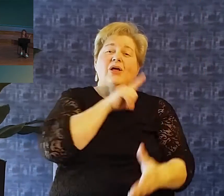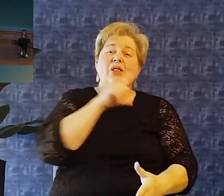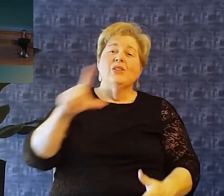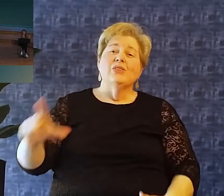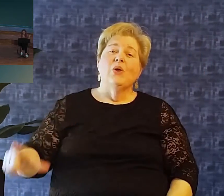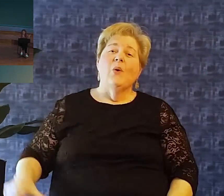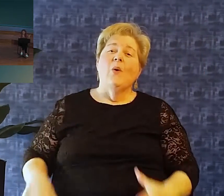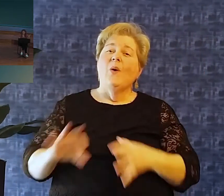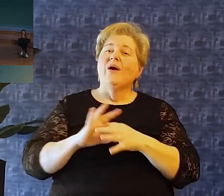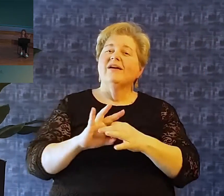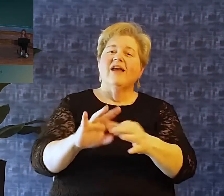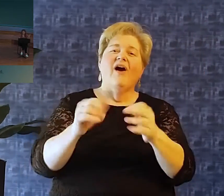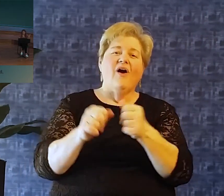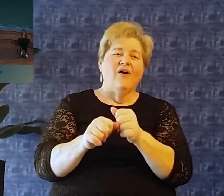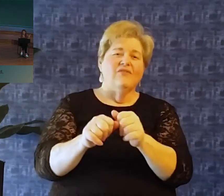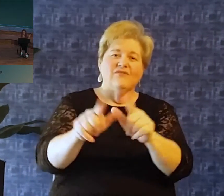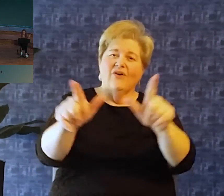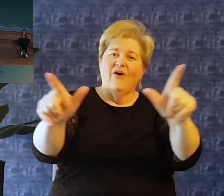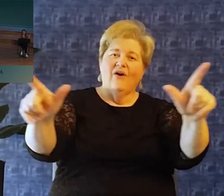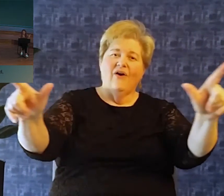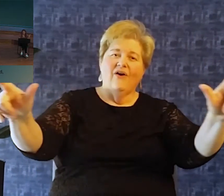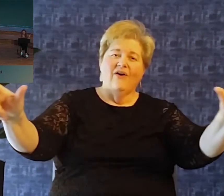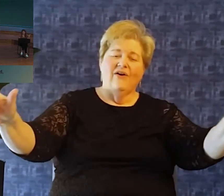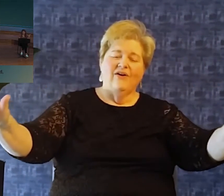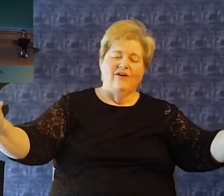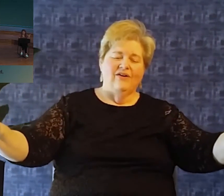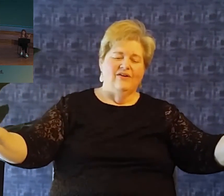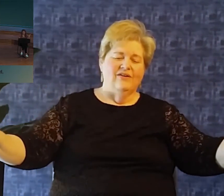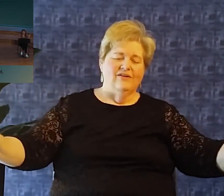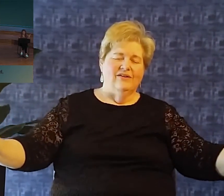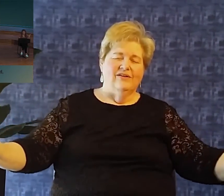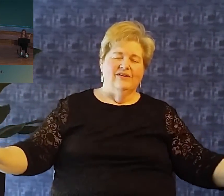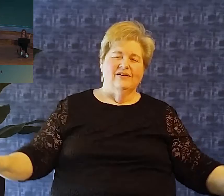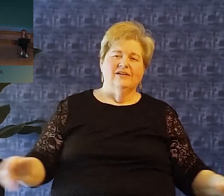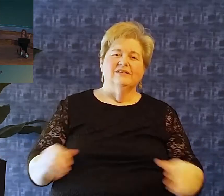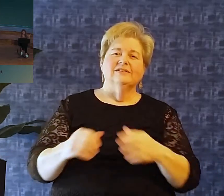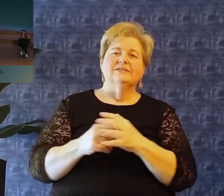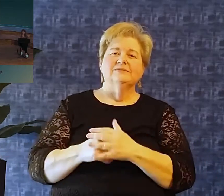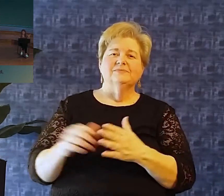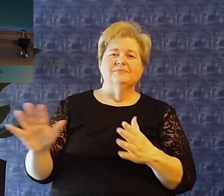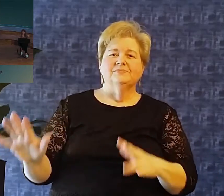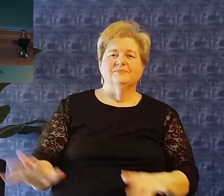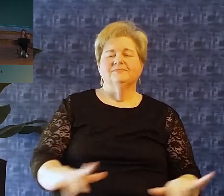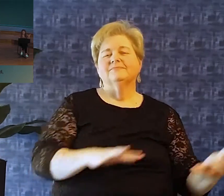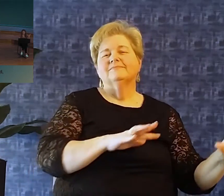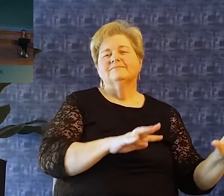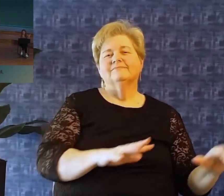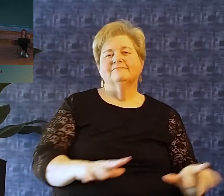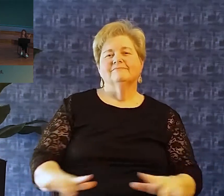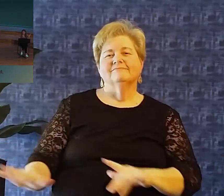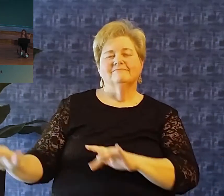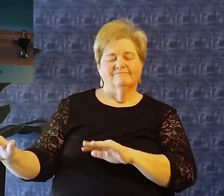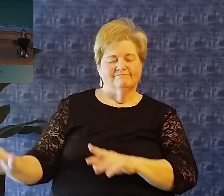Lord of all all